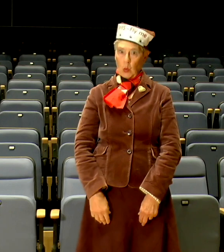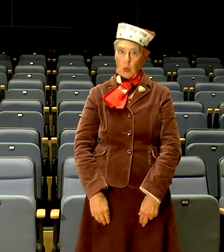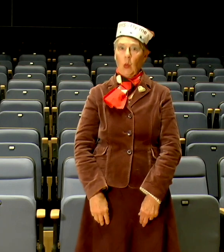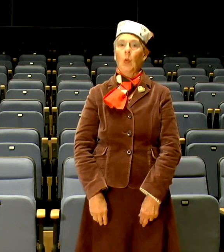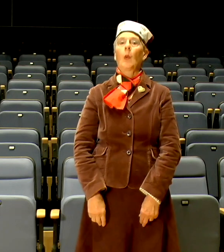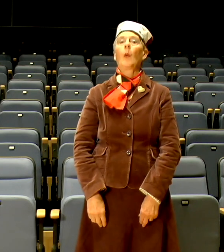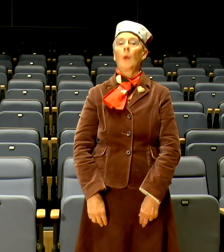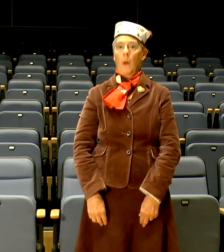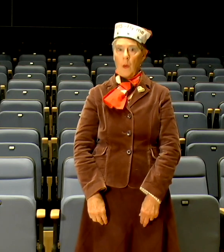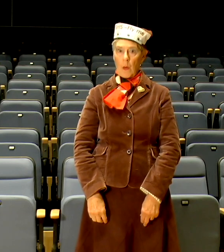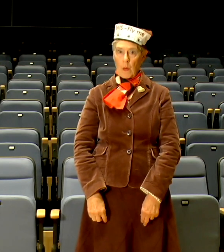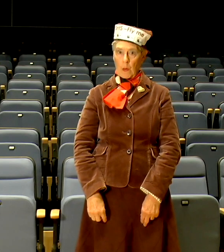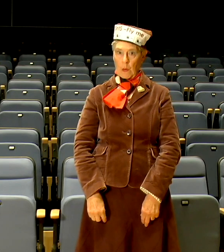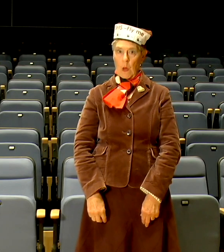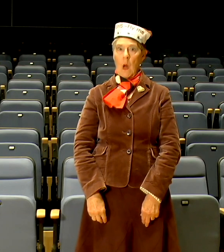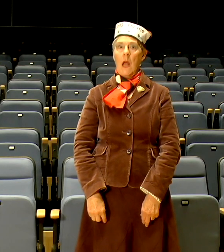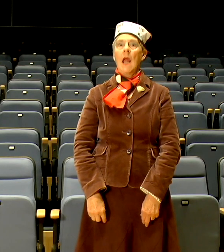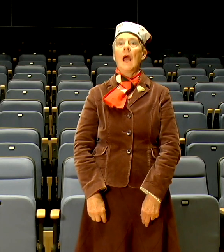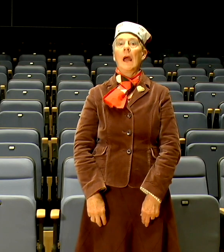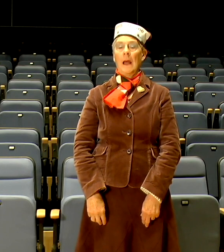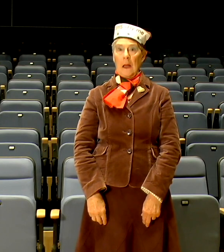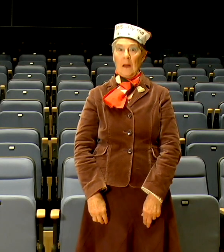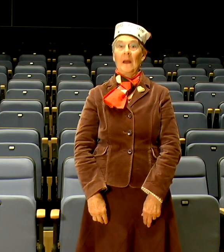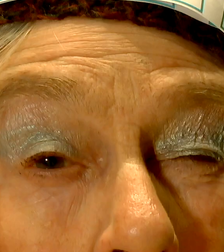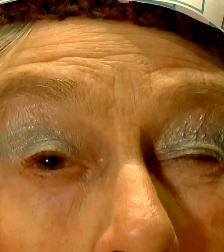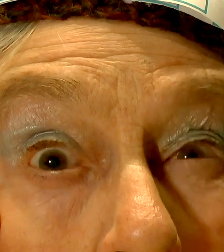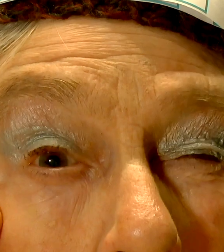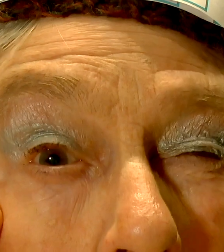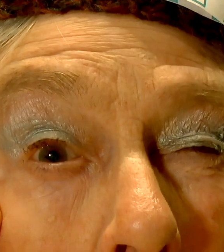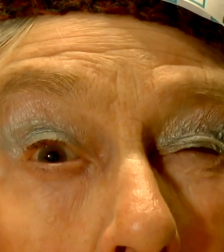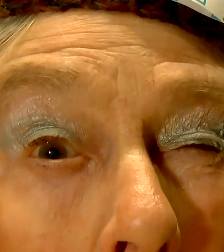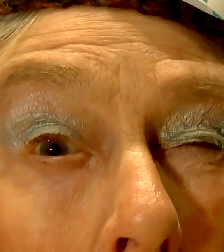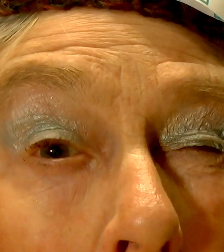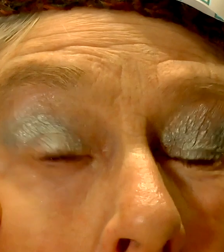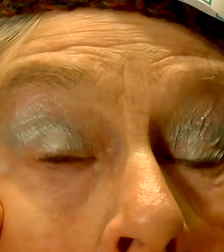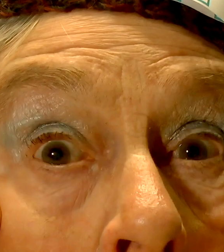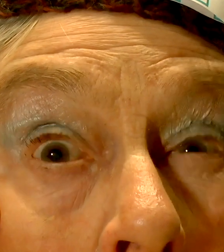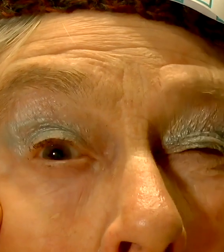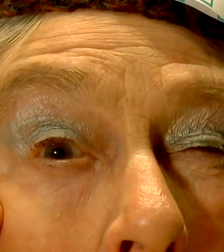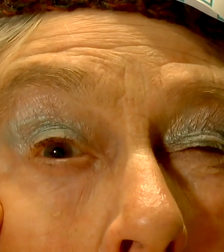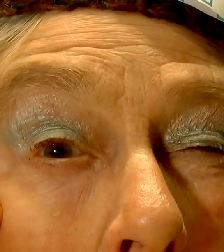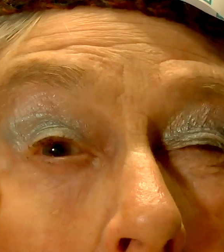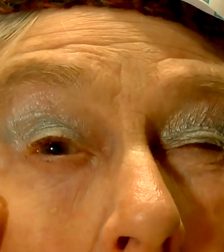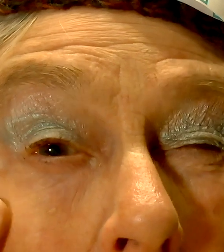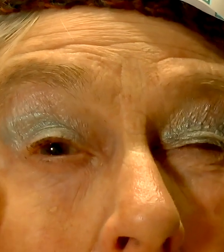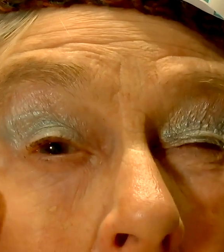smoke alarms and very good cameras with zoom lenses.